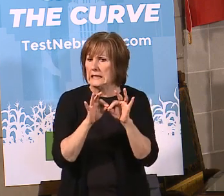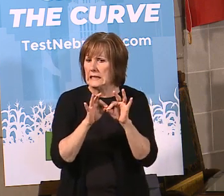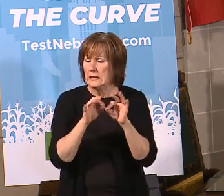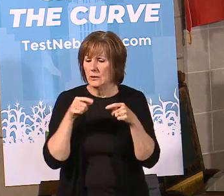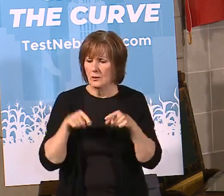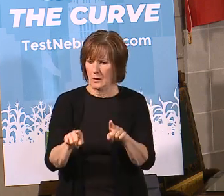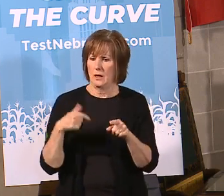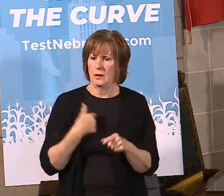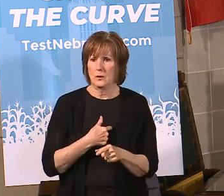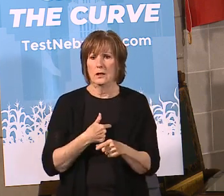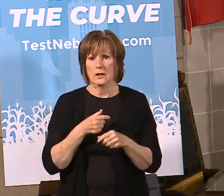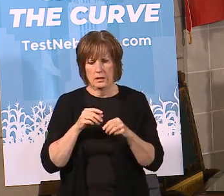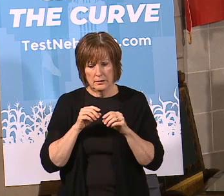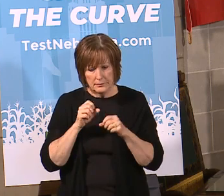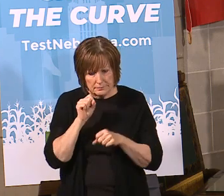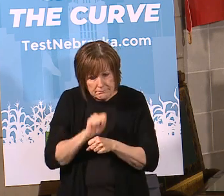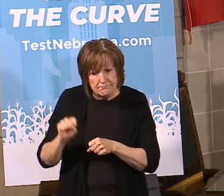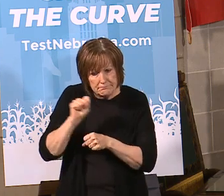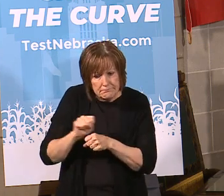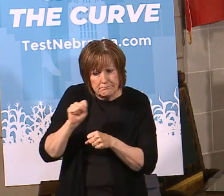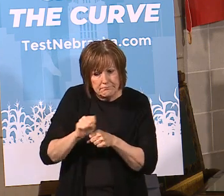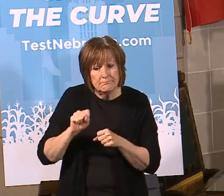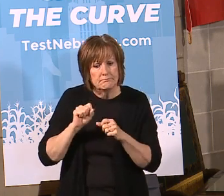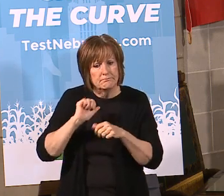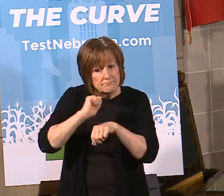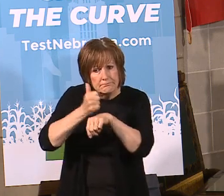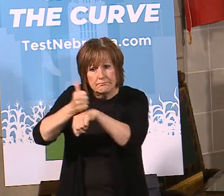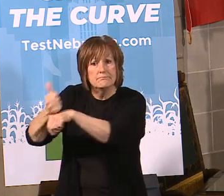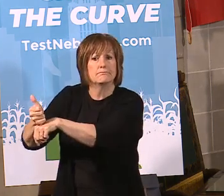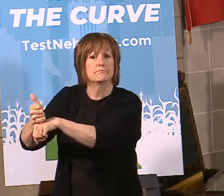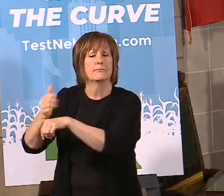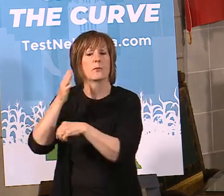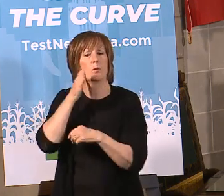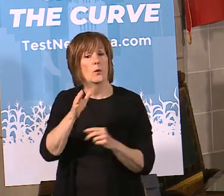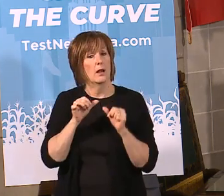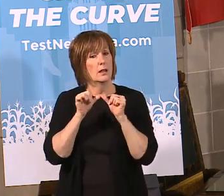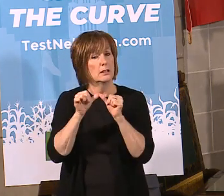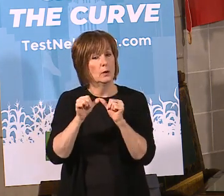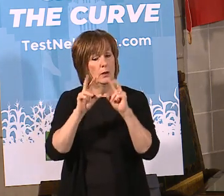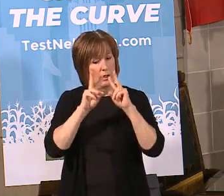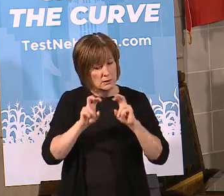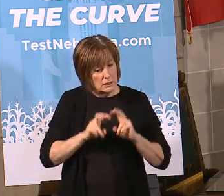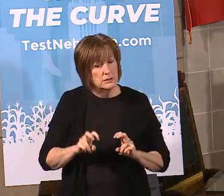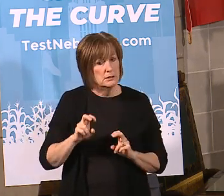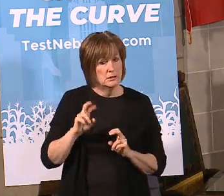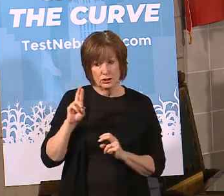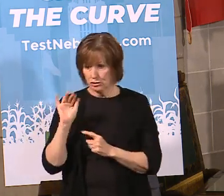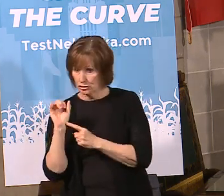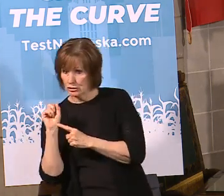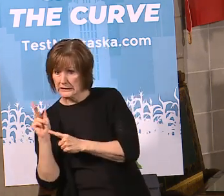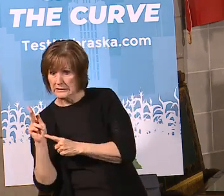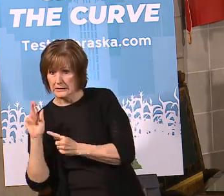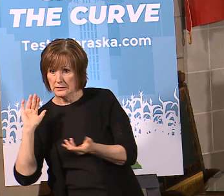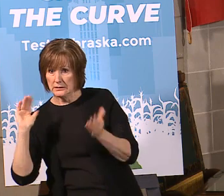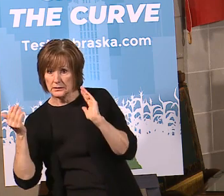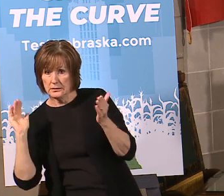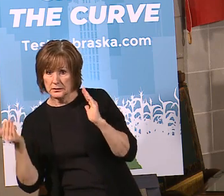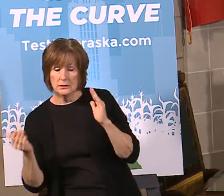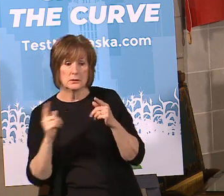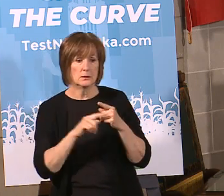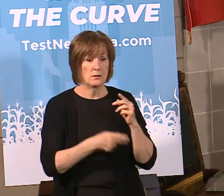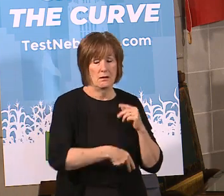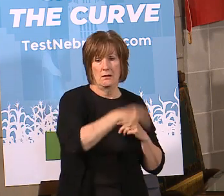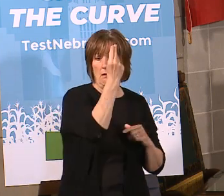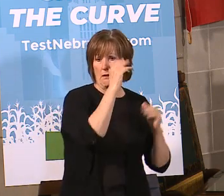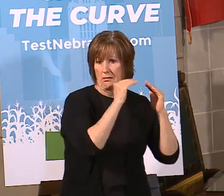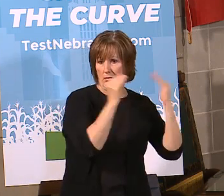roll out these best practices into various industries. We will continually assess the risk with the end goal of creating the